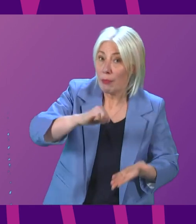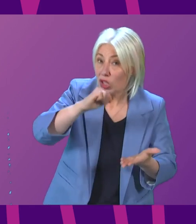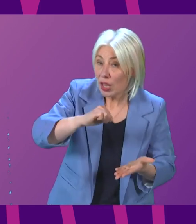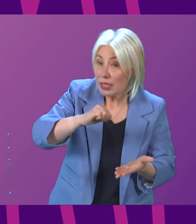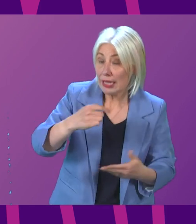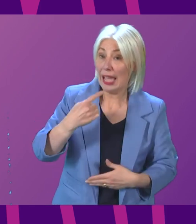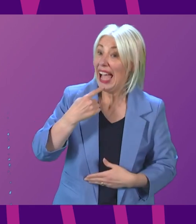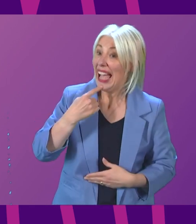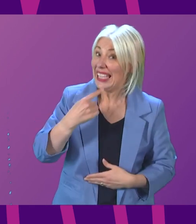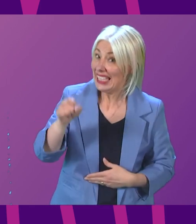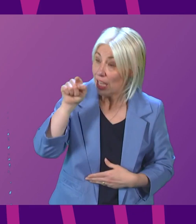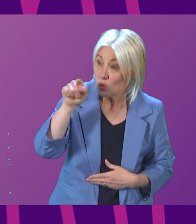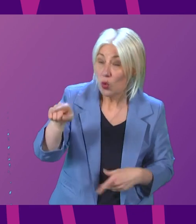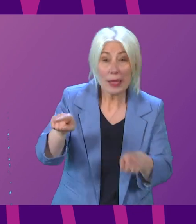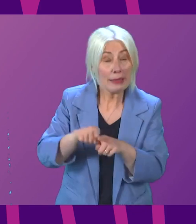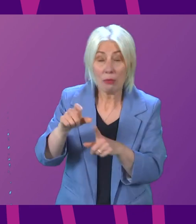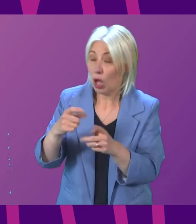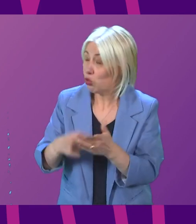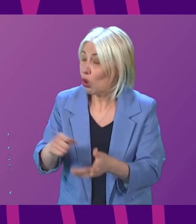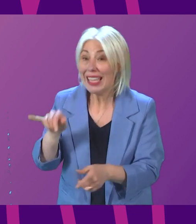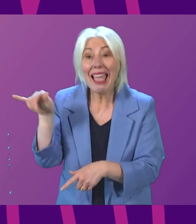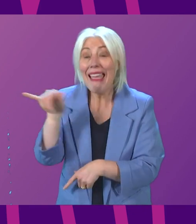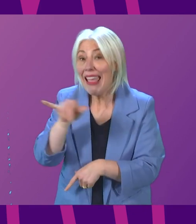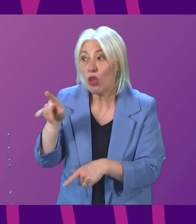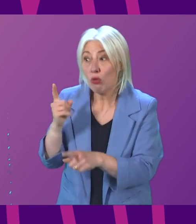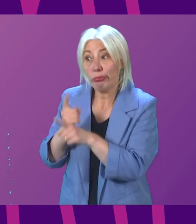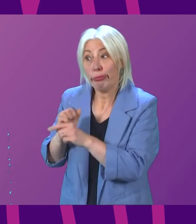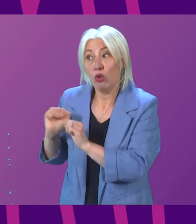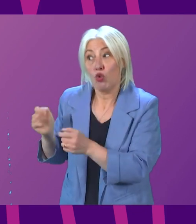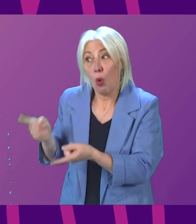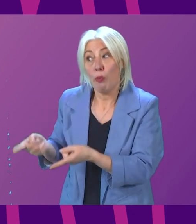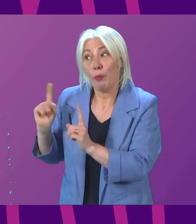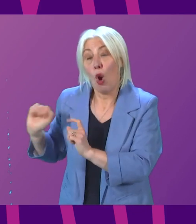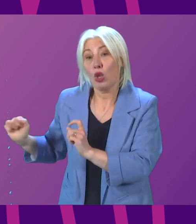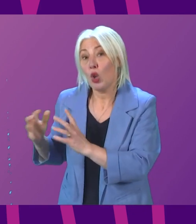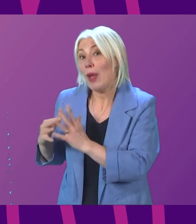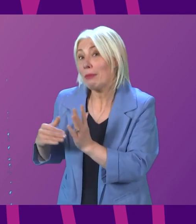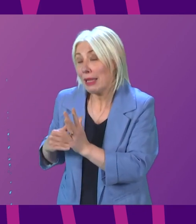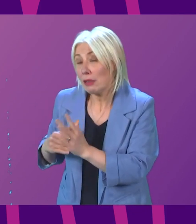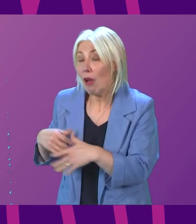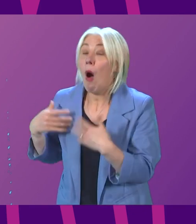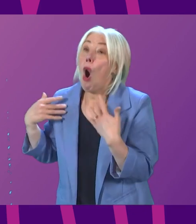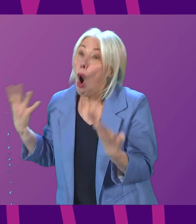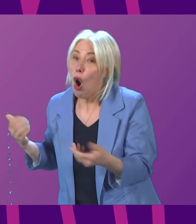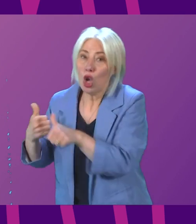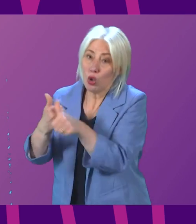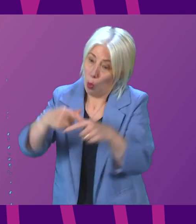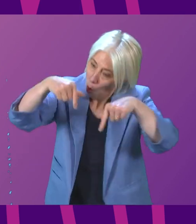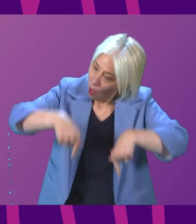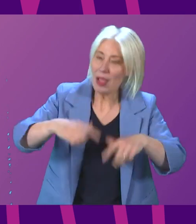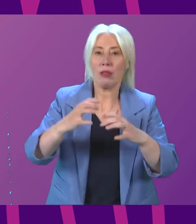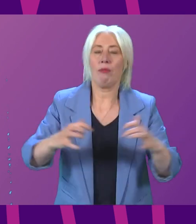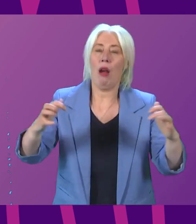then I'll say the same to him as I said to Douglas Ross, either have a word with your bosses at Westminster or better still, back this Parliament